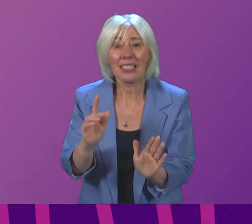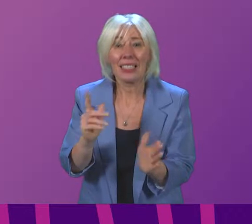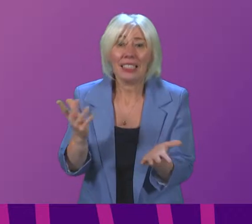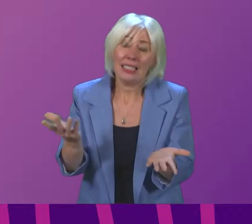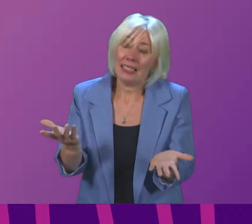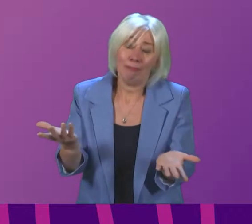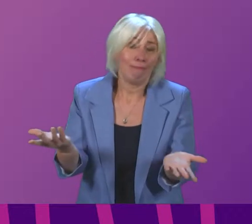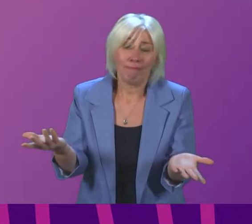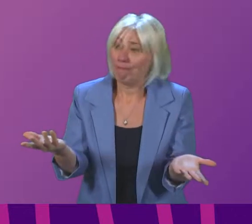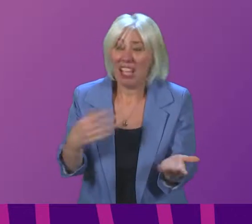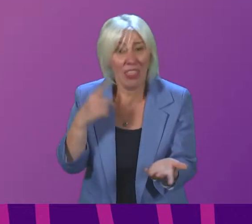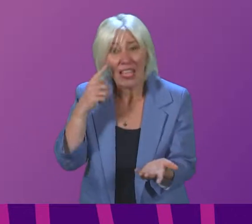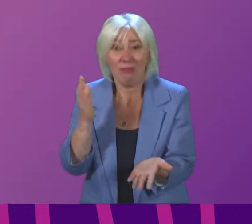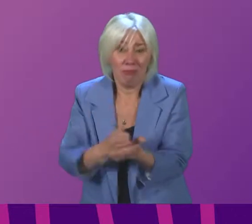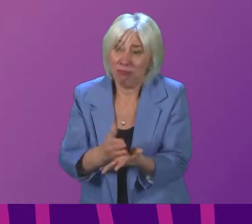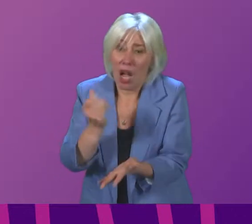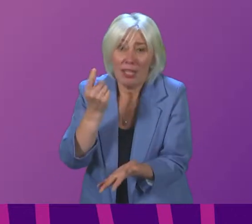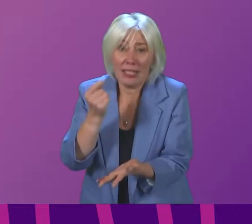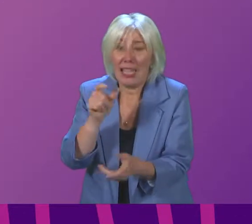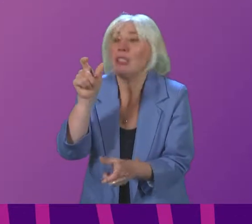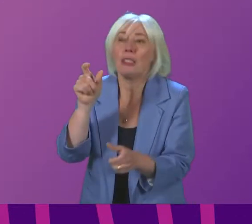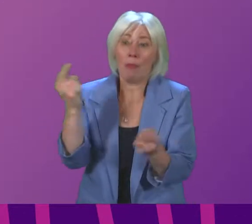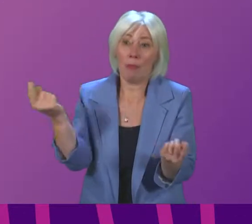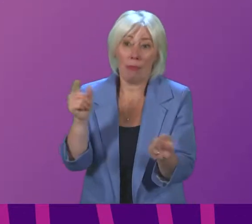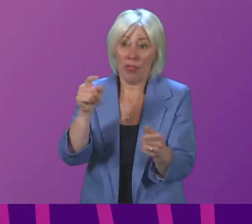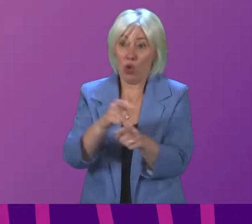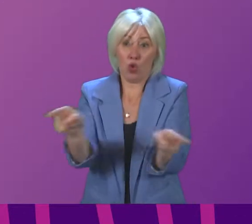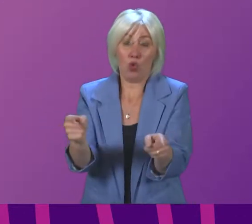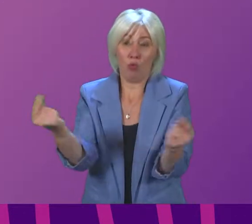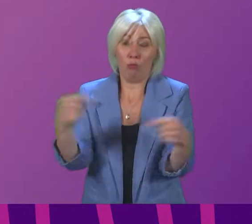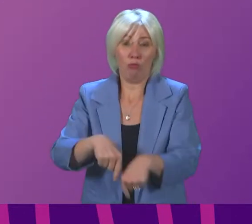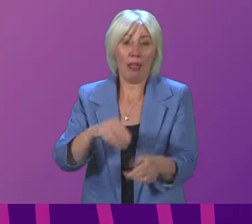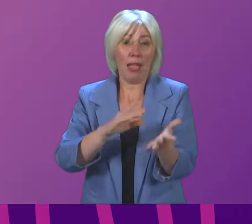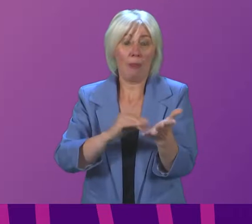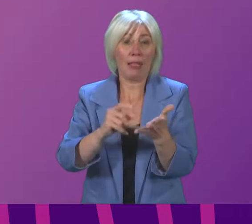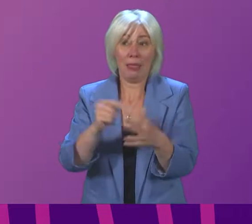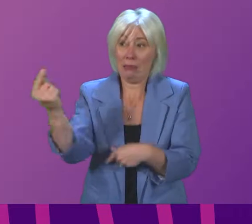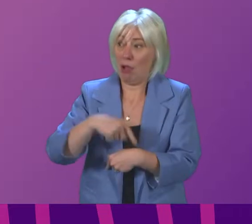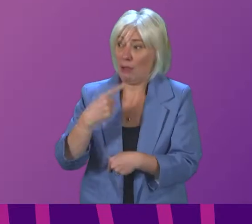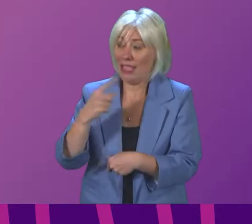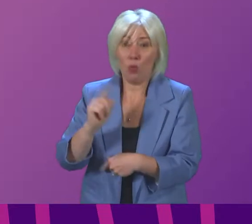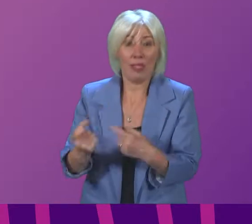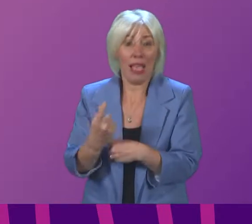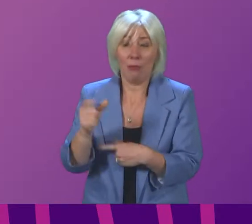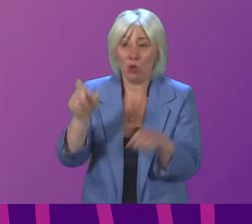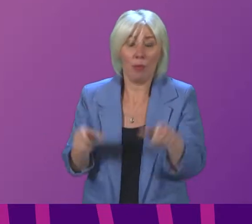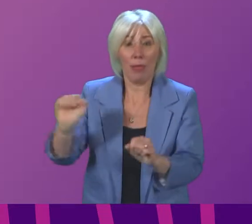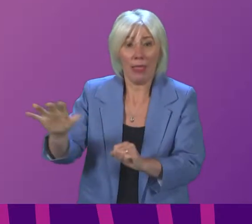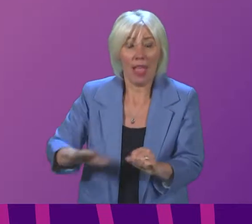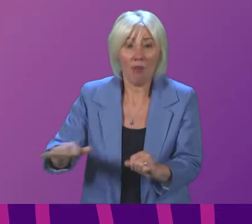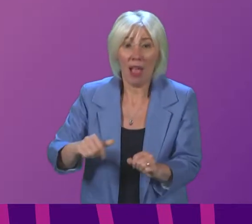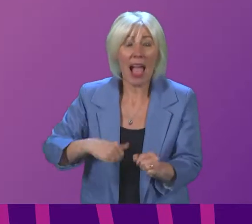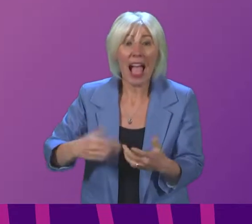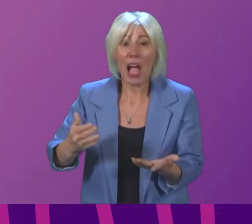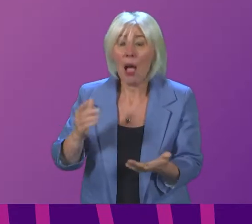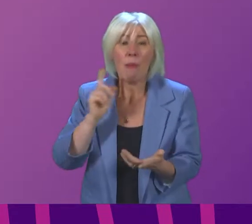perfectly understandable that members come here and read out these things but nobody should be under any illusions that I do not know the impact of this that